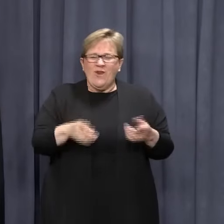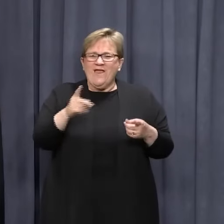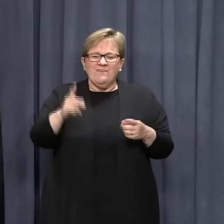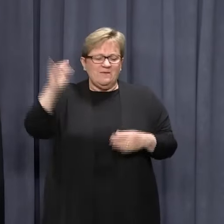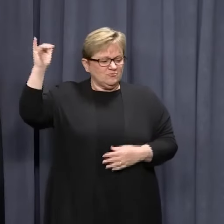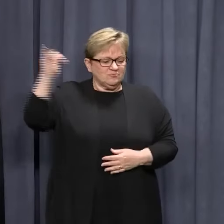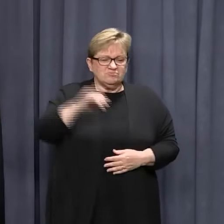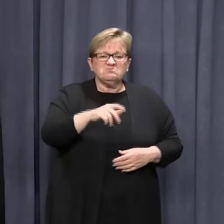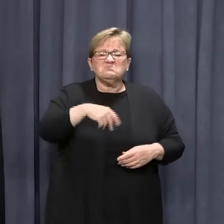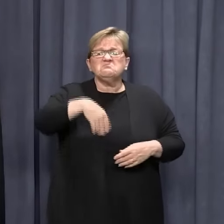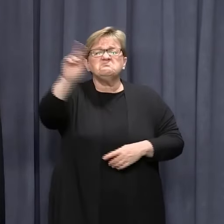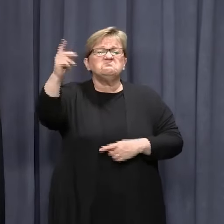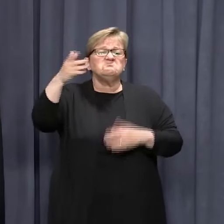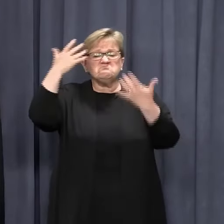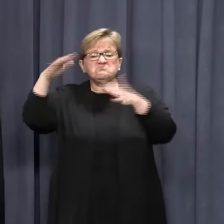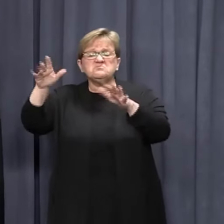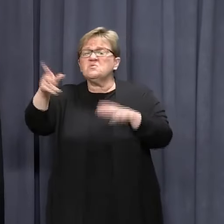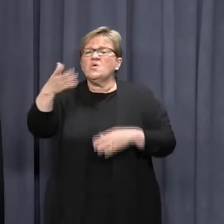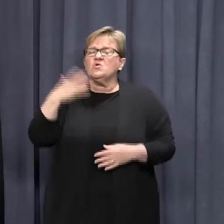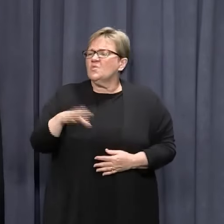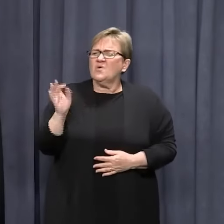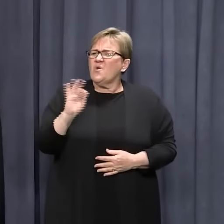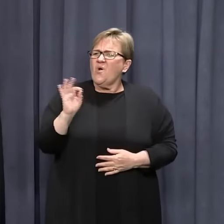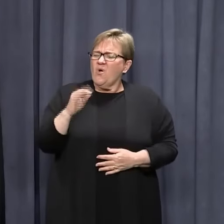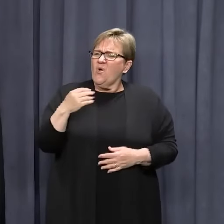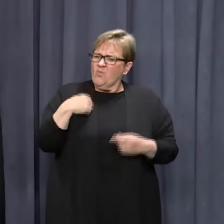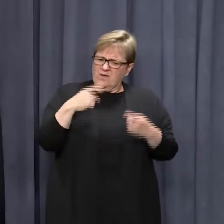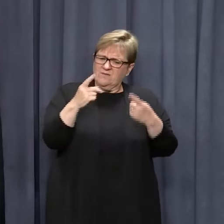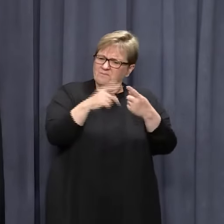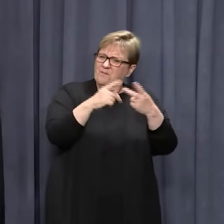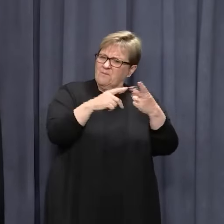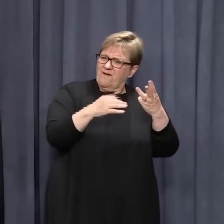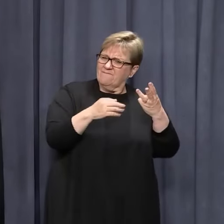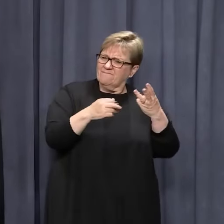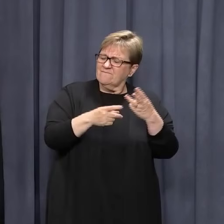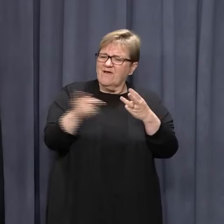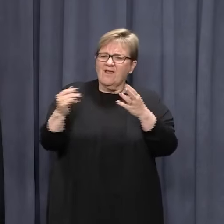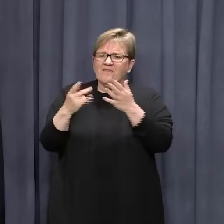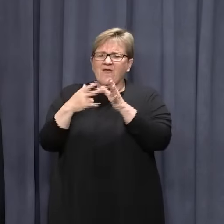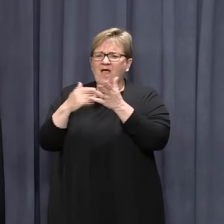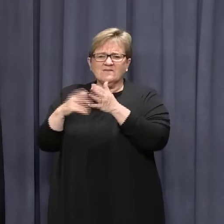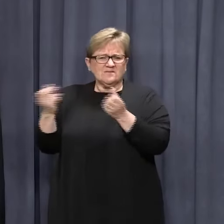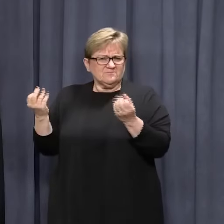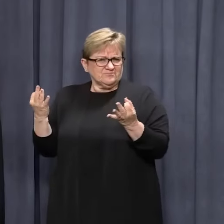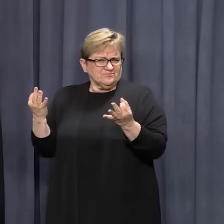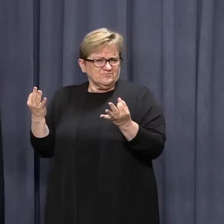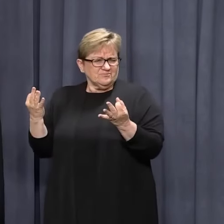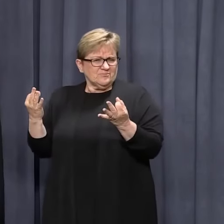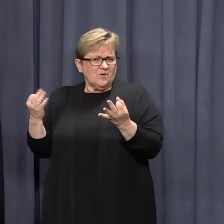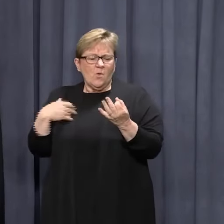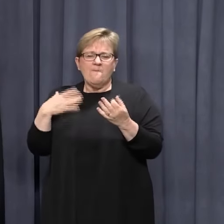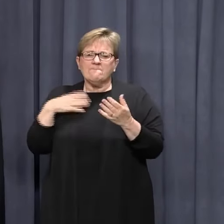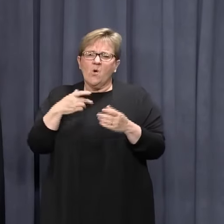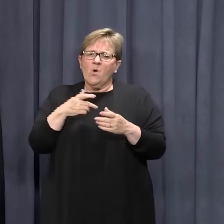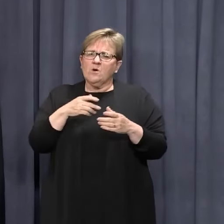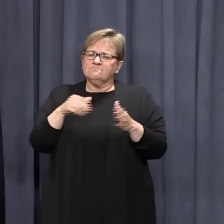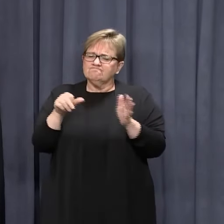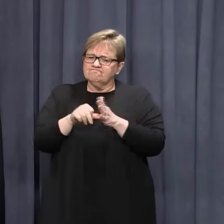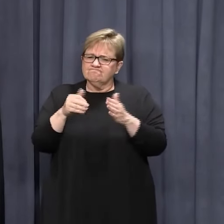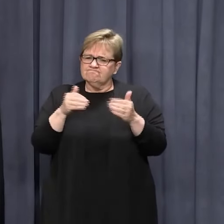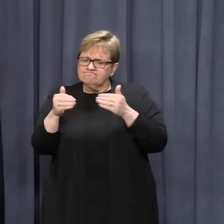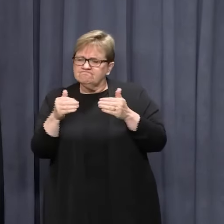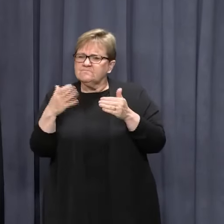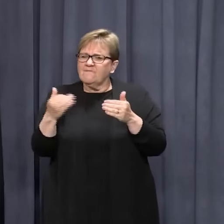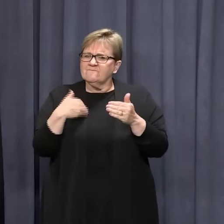just to stay where they feel like. So we've done things that other states haven't done. And we've put in place more secure arrangements